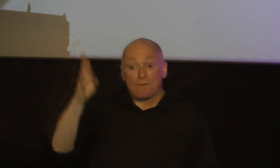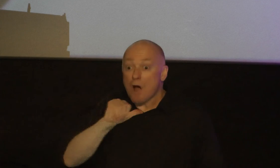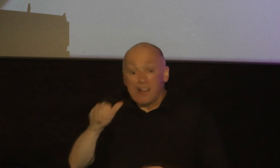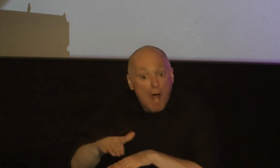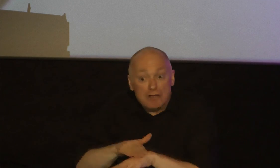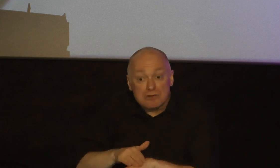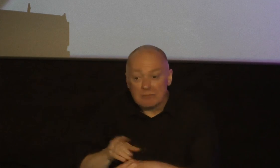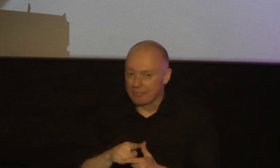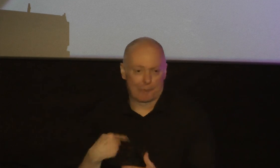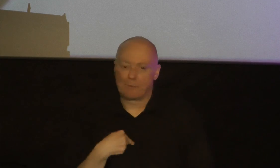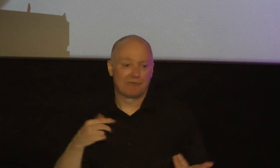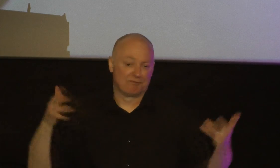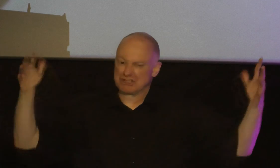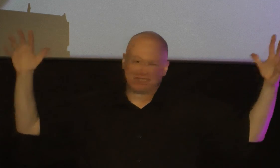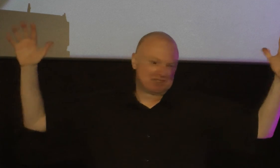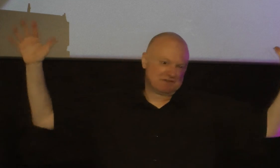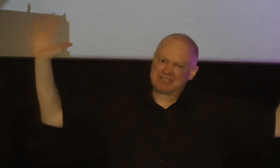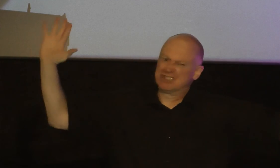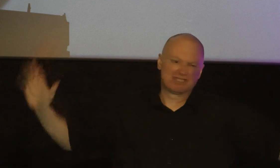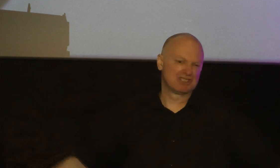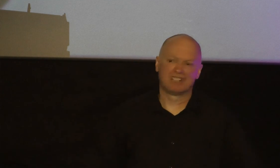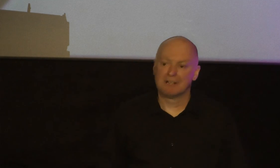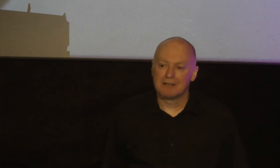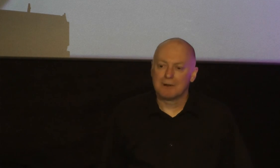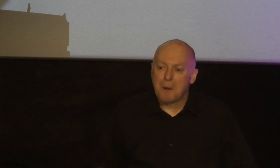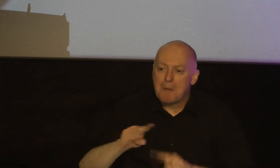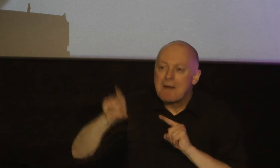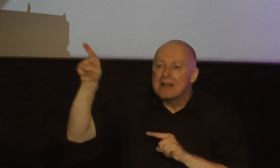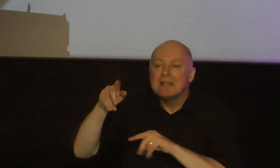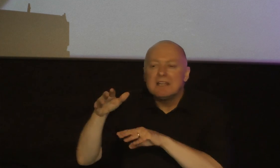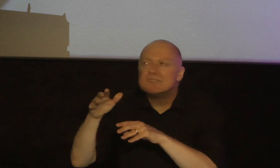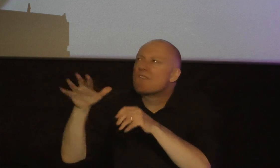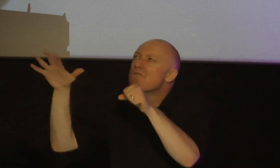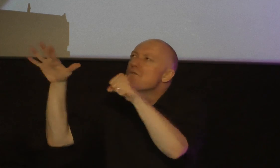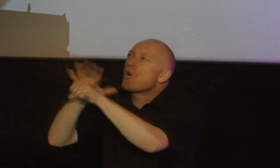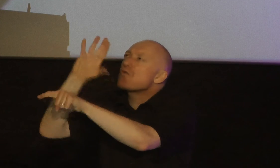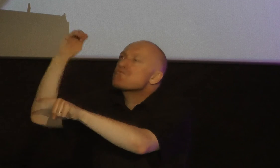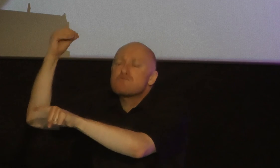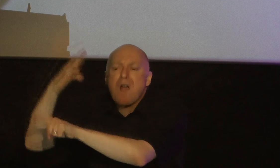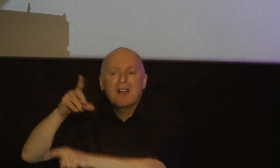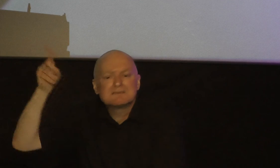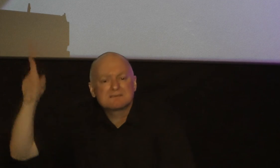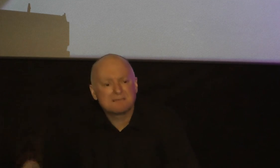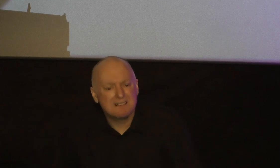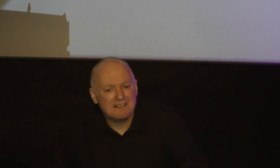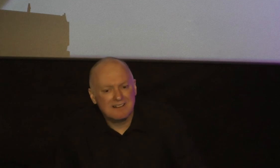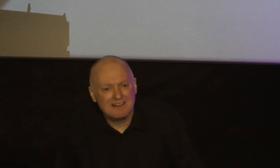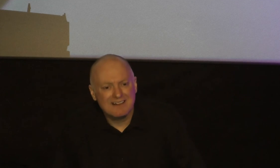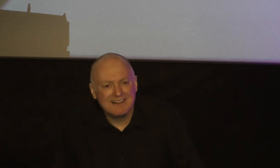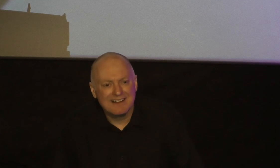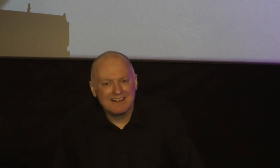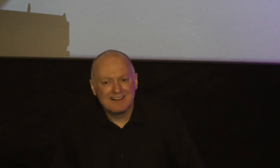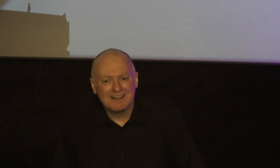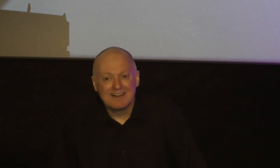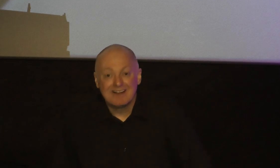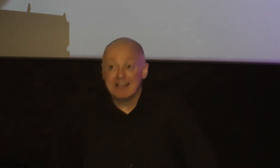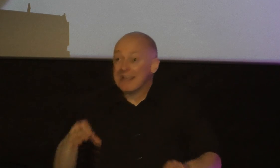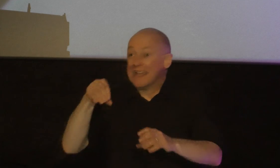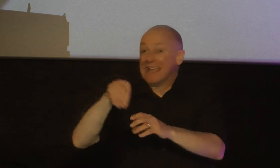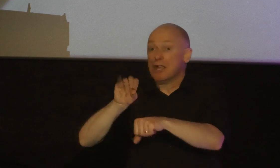dead he is slow and full of grace and so in this church we need to make